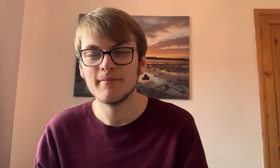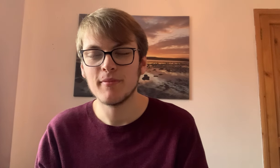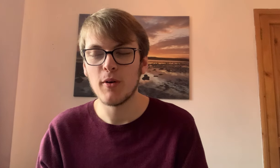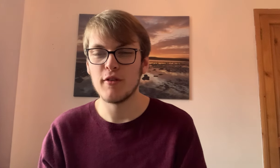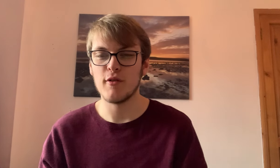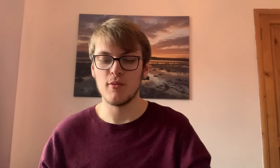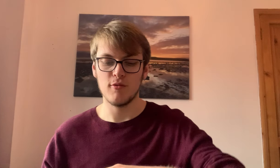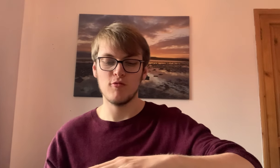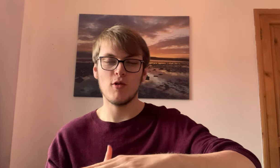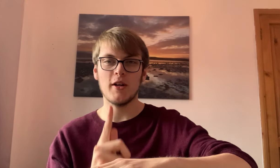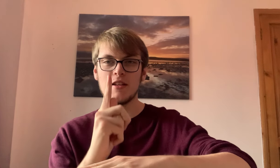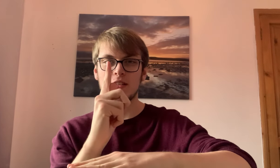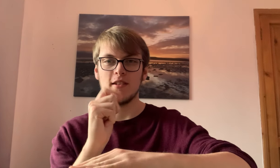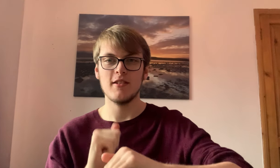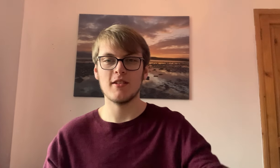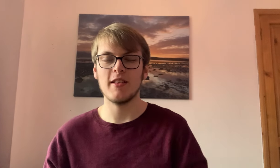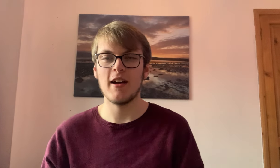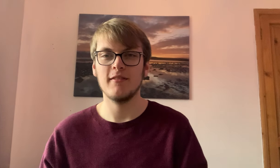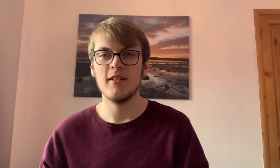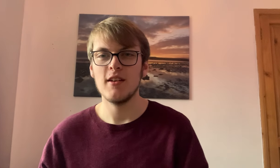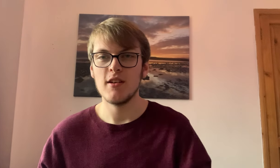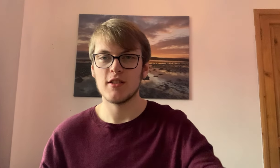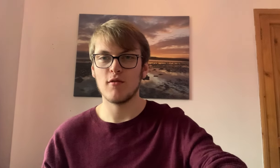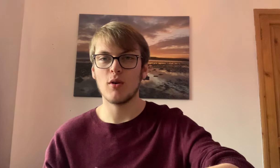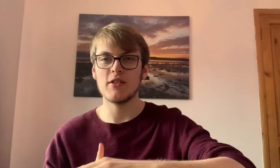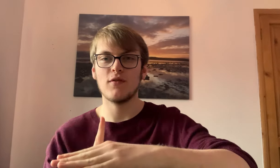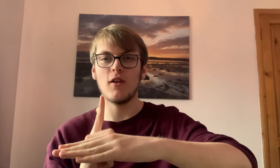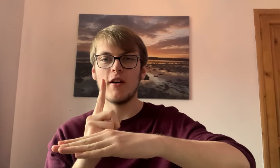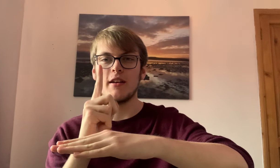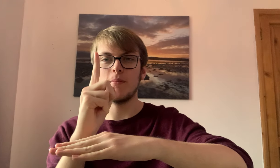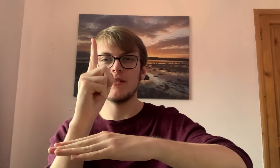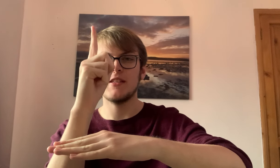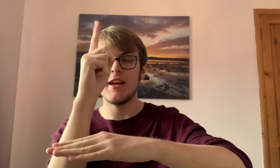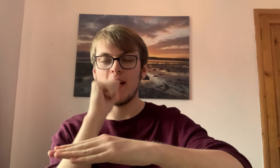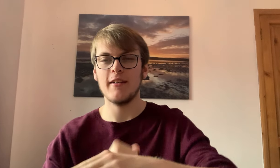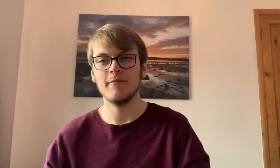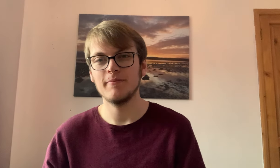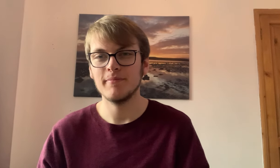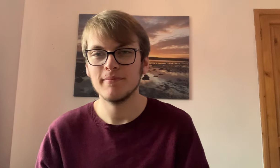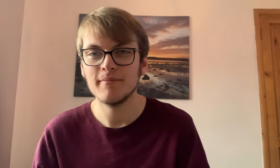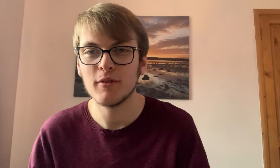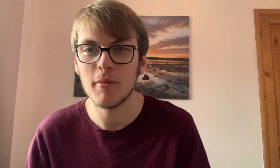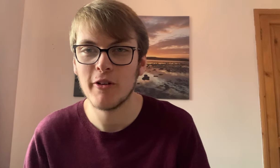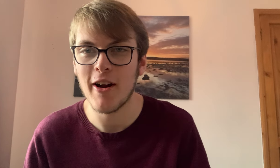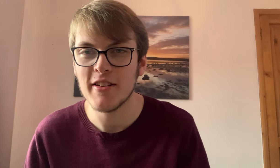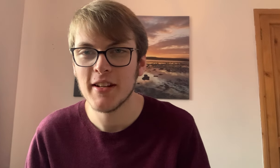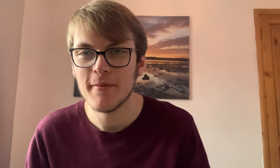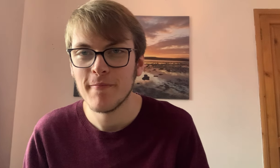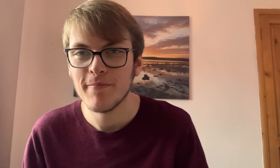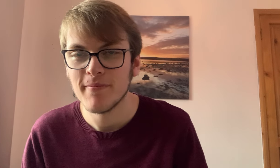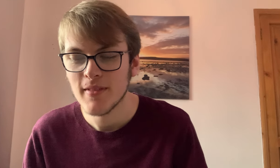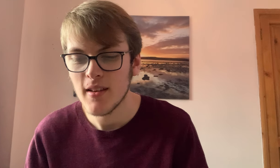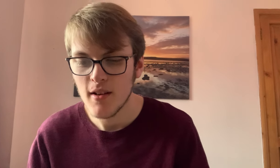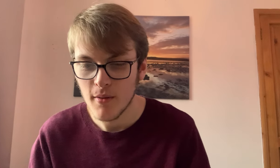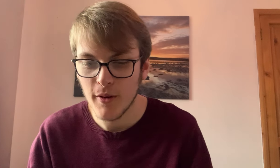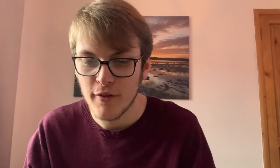Wonderful. Rocket. Just like that. So the rocket's flying up into the air from the ground. Wonderful.